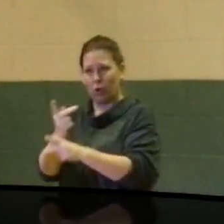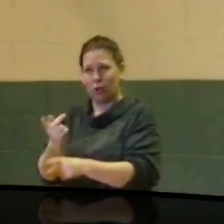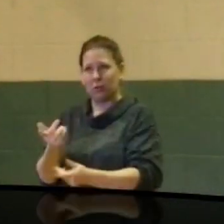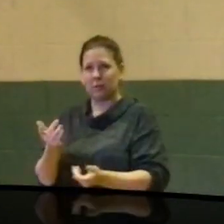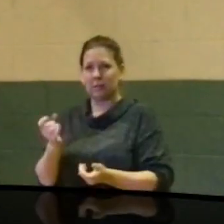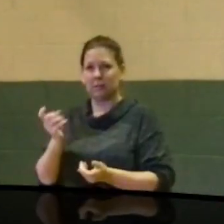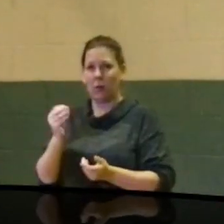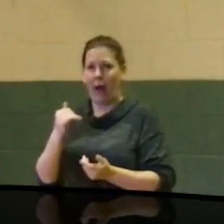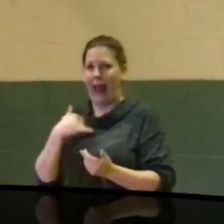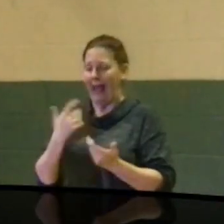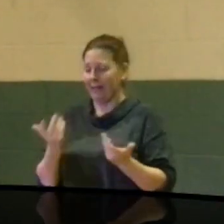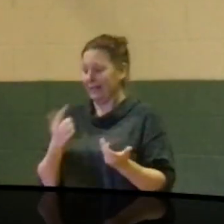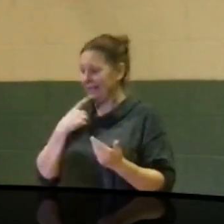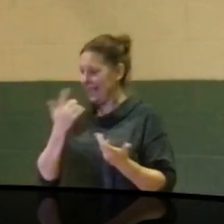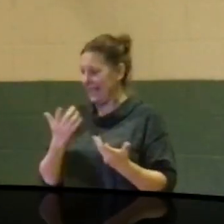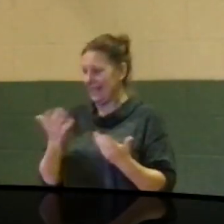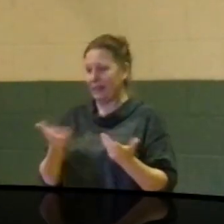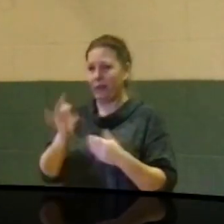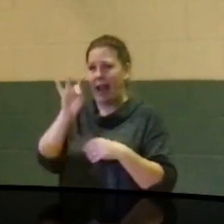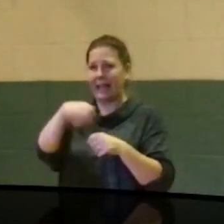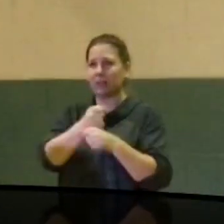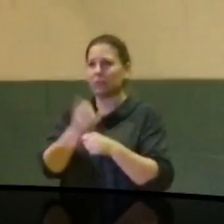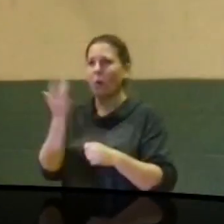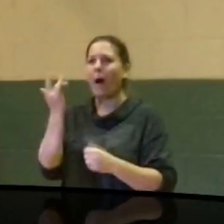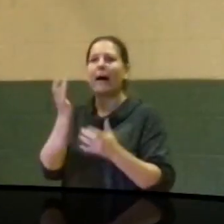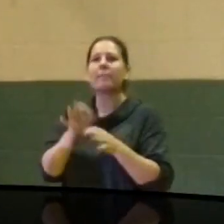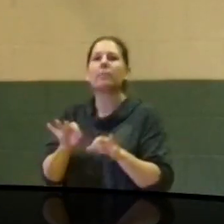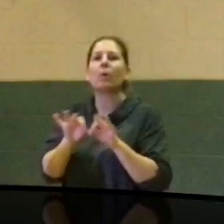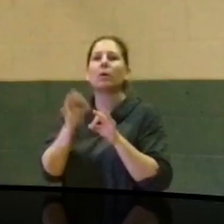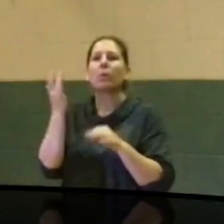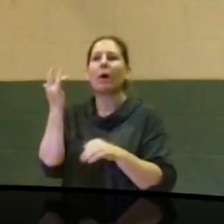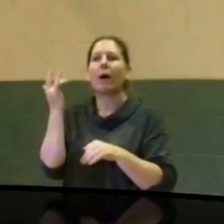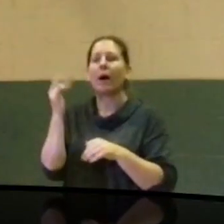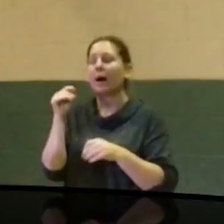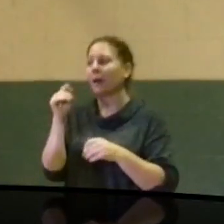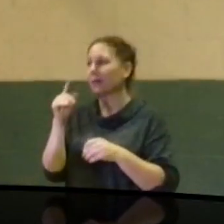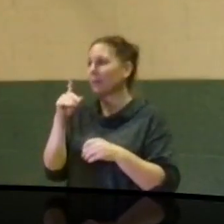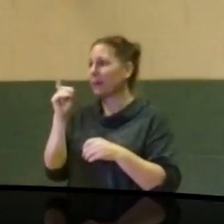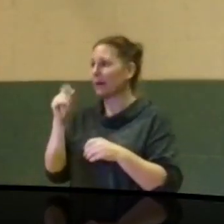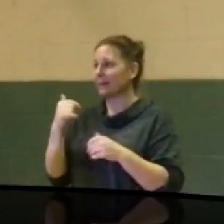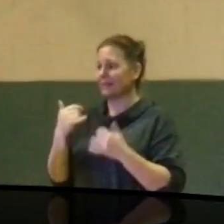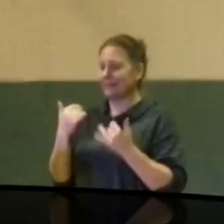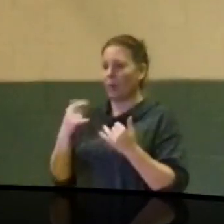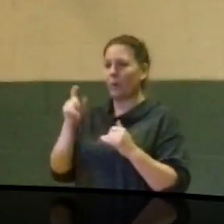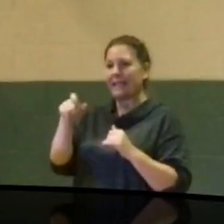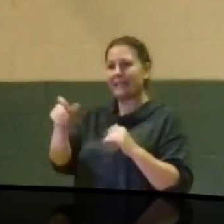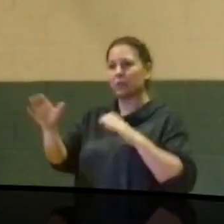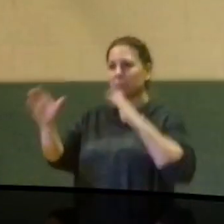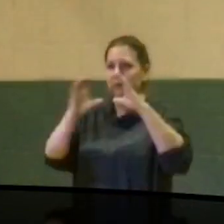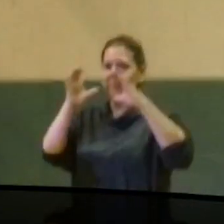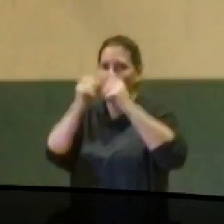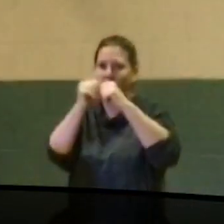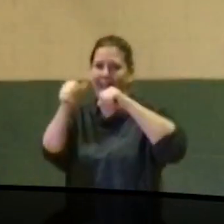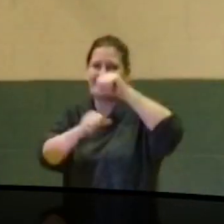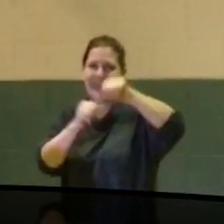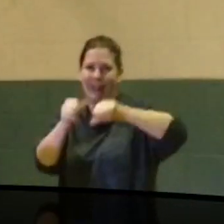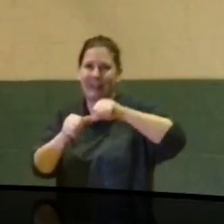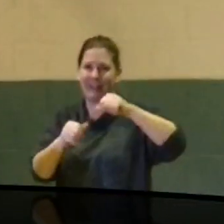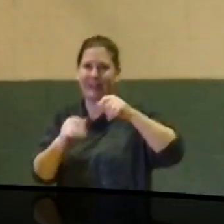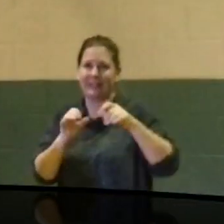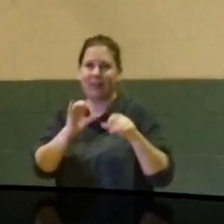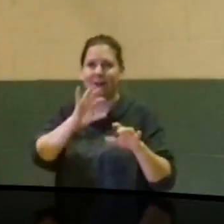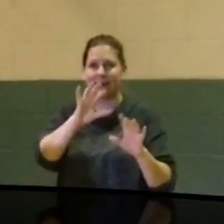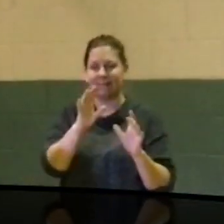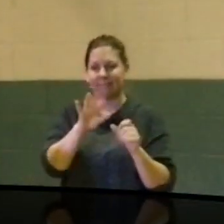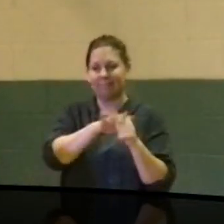community again for eight years. And why is that important? Because we need to be communicating with each other in all of